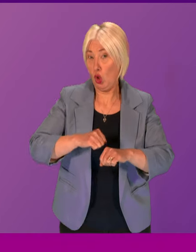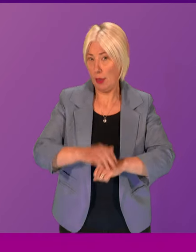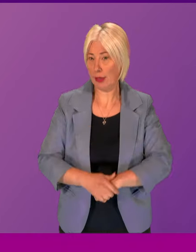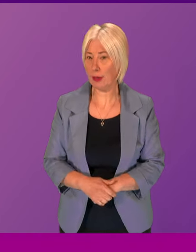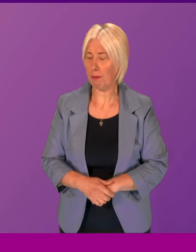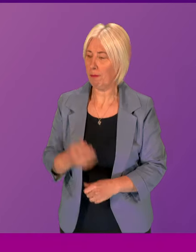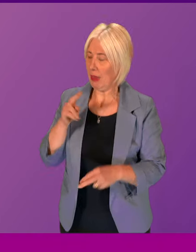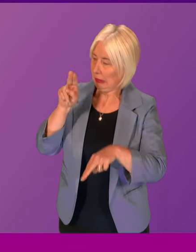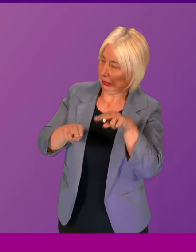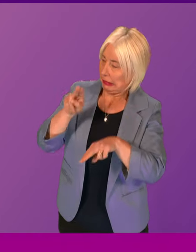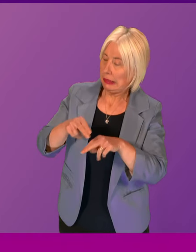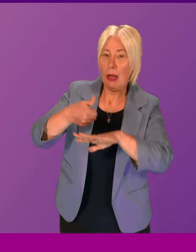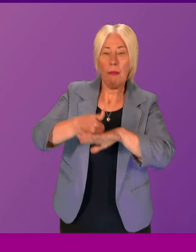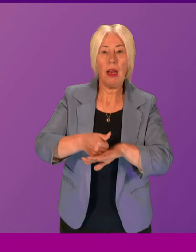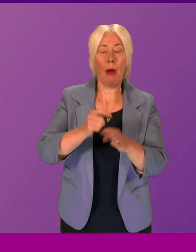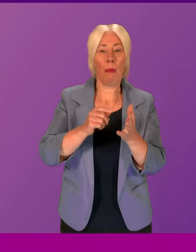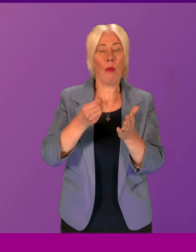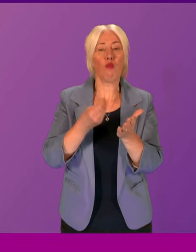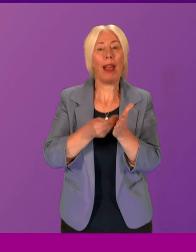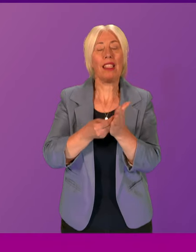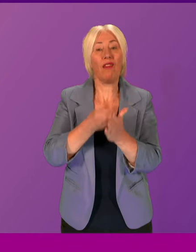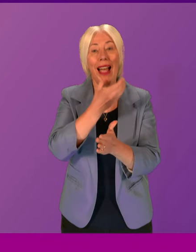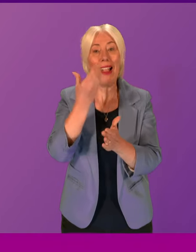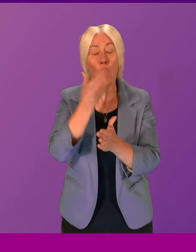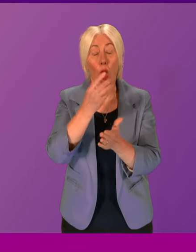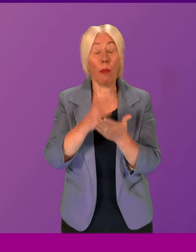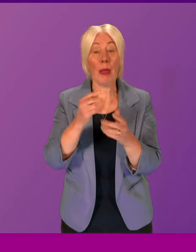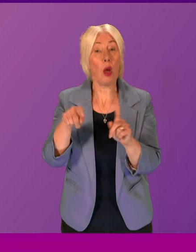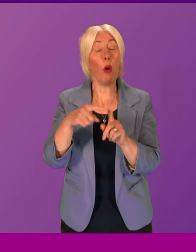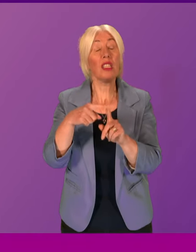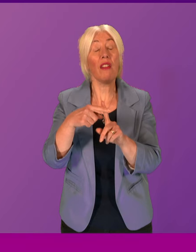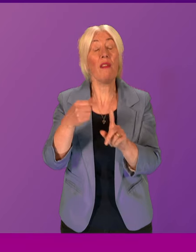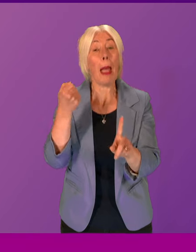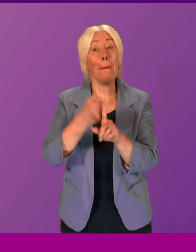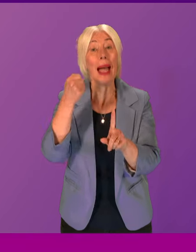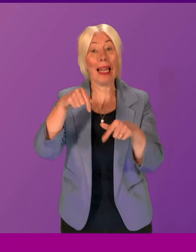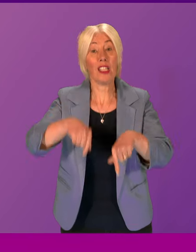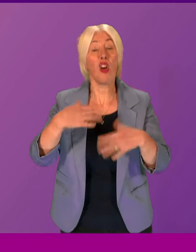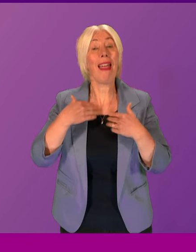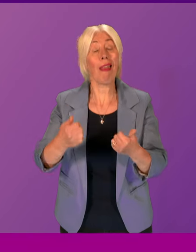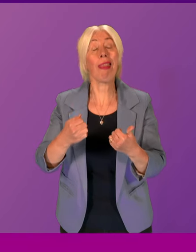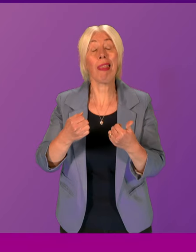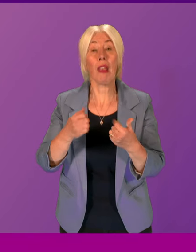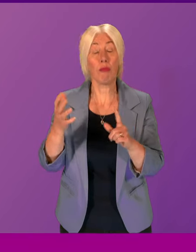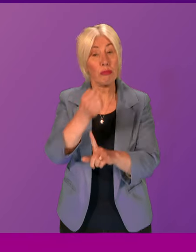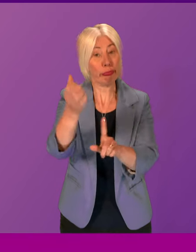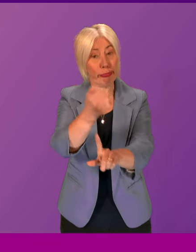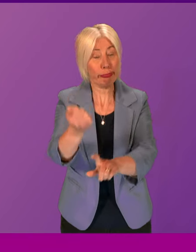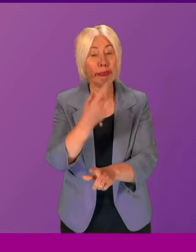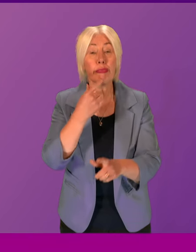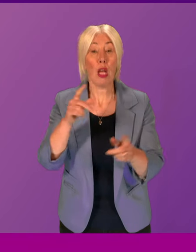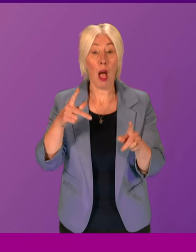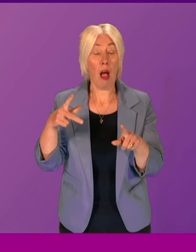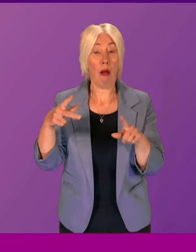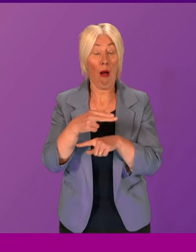minimum unit pricing shows that MUP has had a very positive impact on health outcomes during the study period. It's estimated to have cut